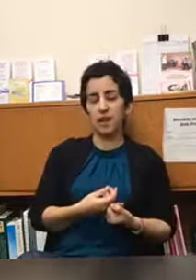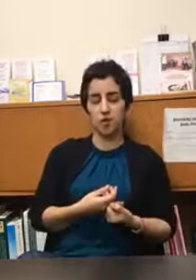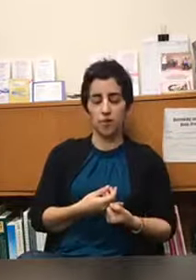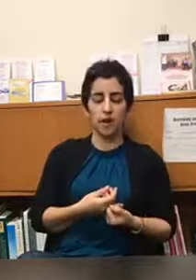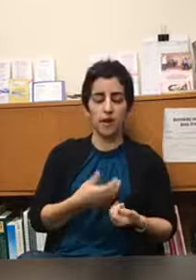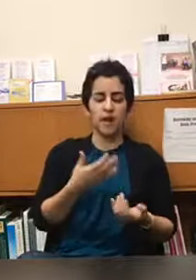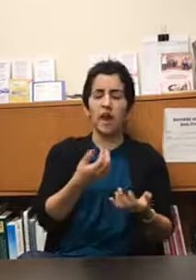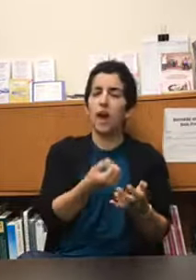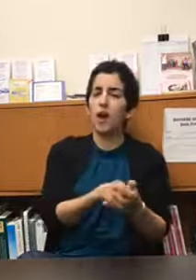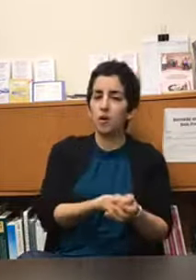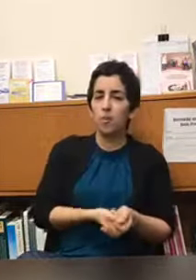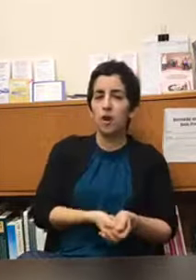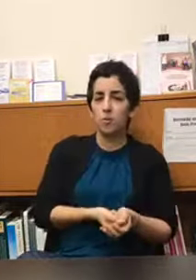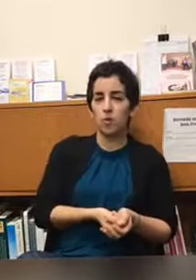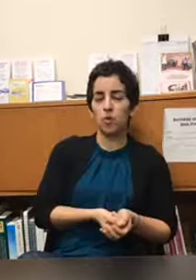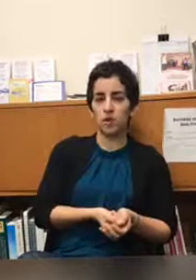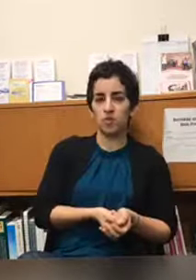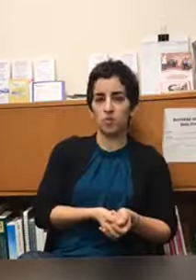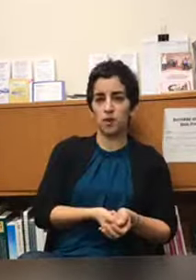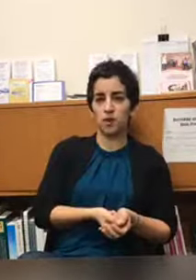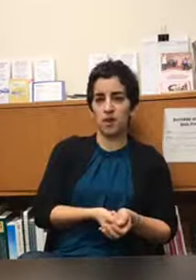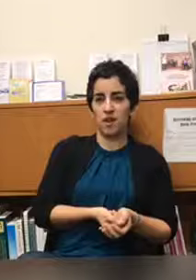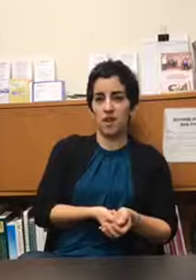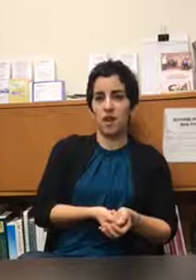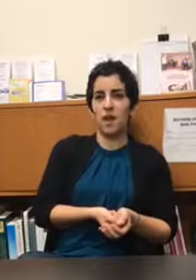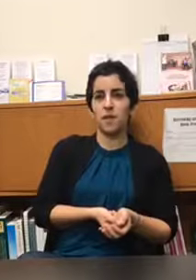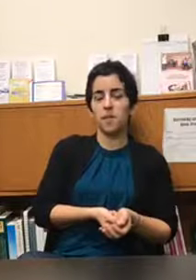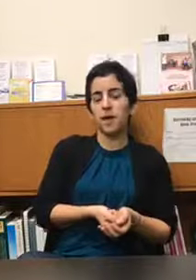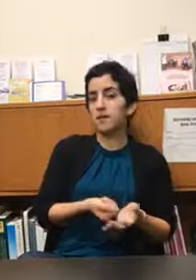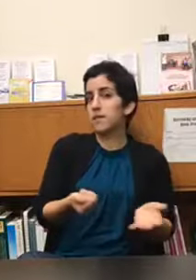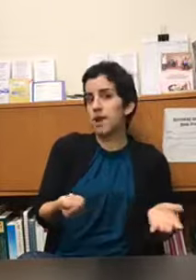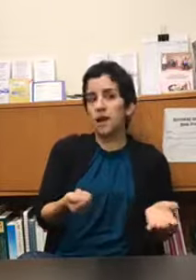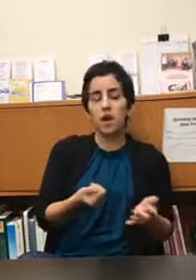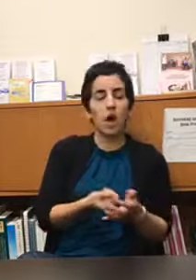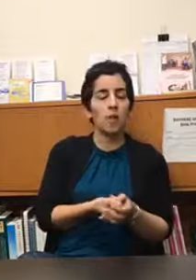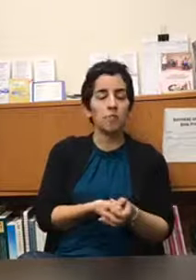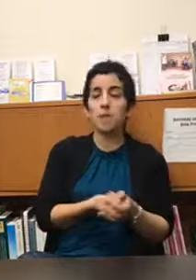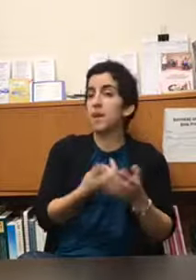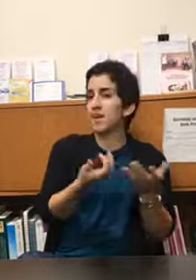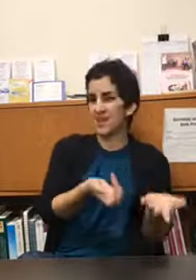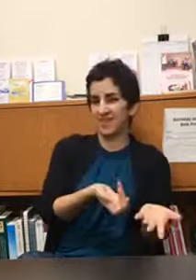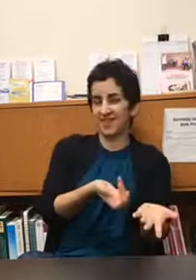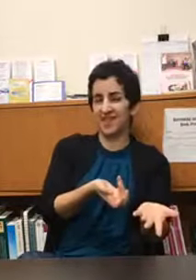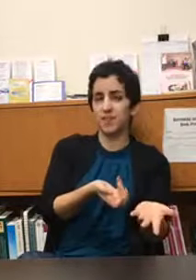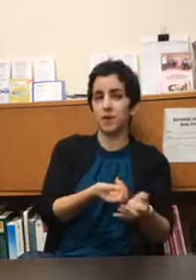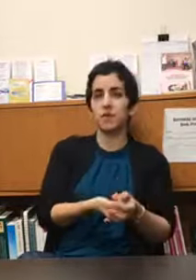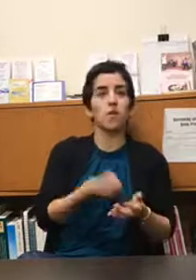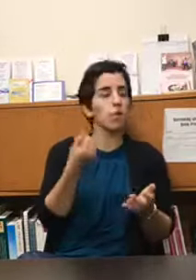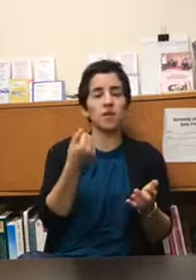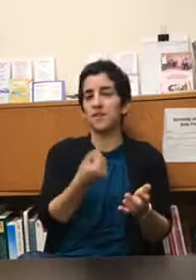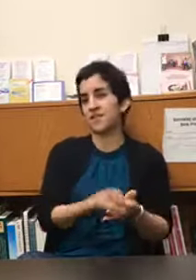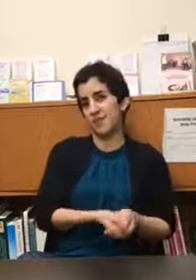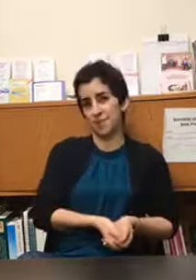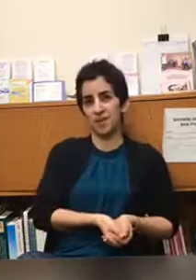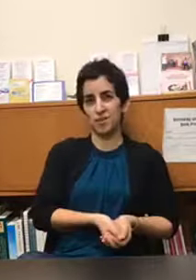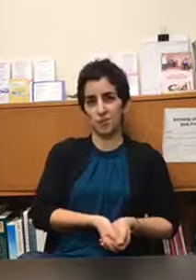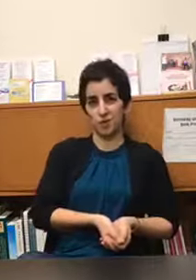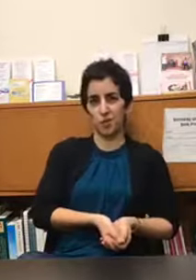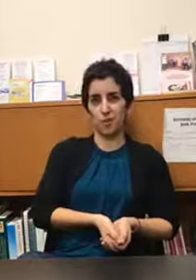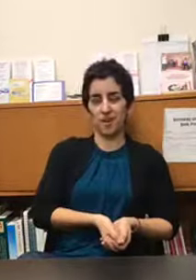in your body how can we help you hold on to it and they might say they might have ideas they might say oh i want to listen to that piece of music you played